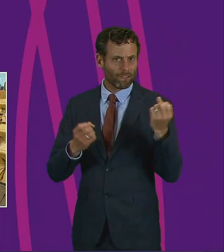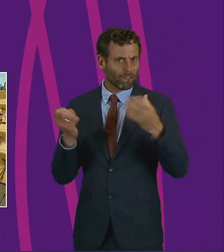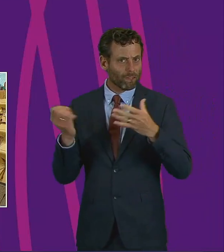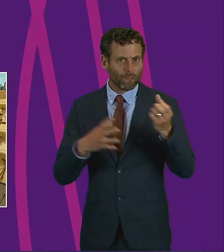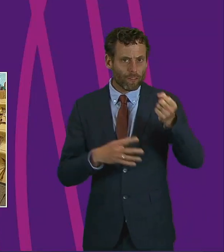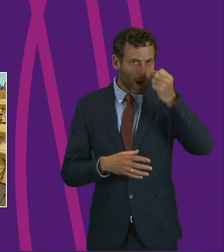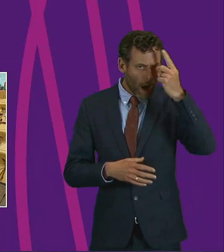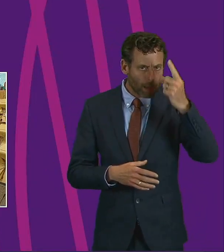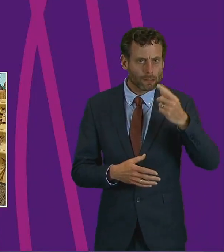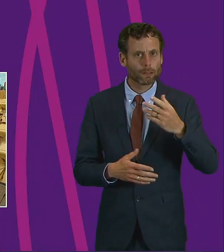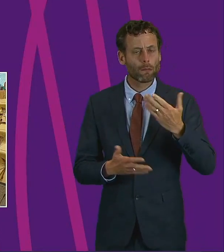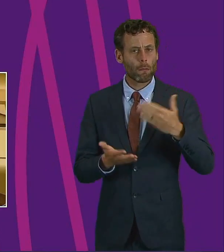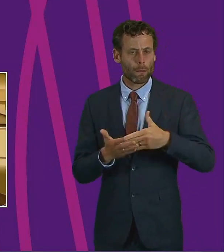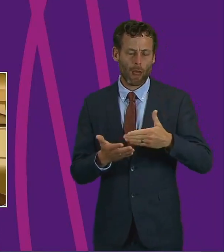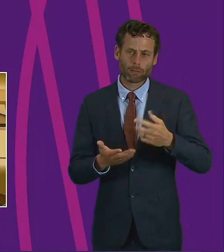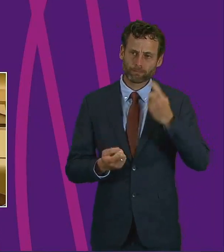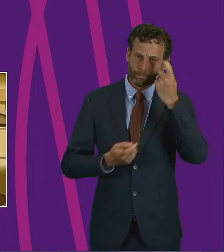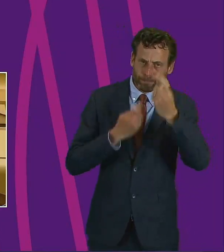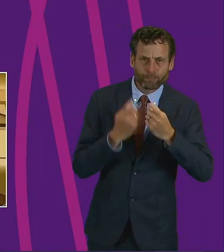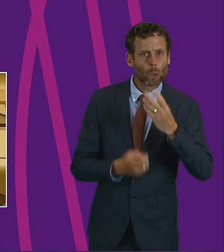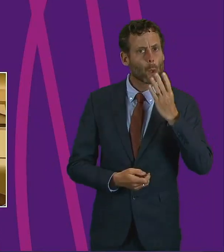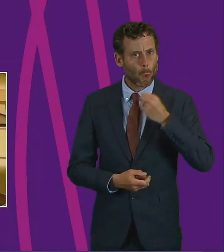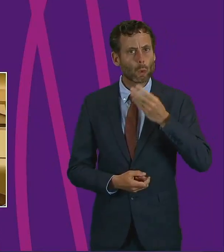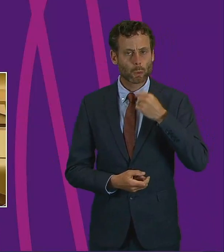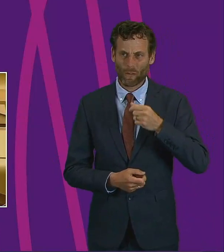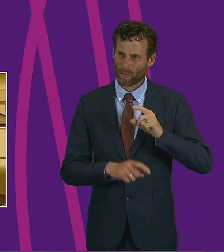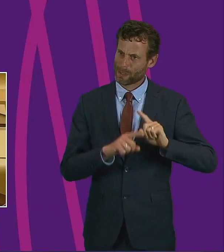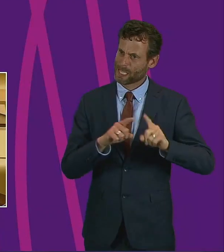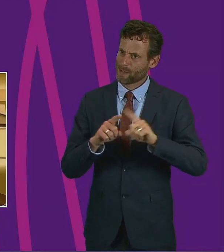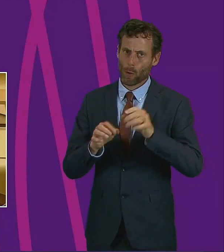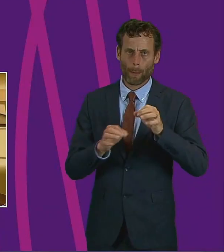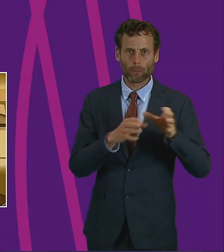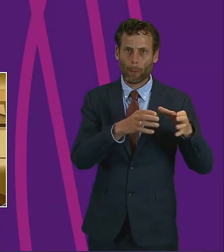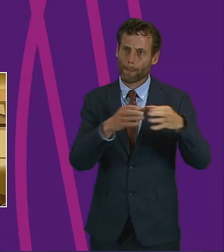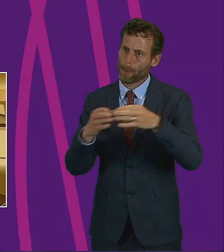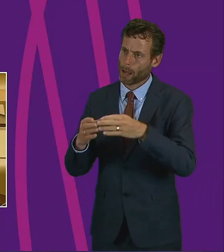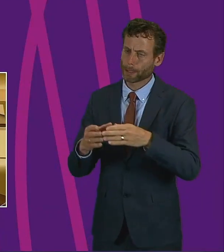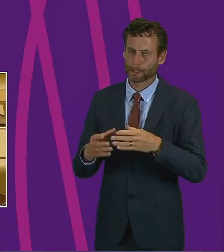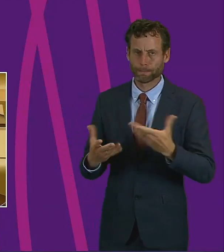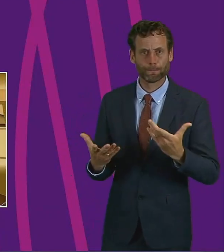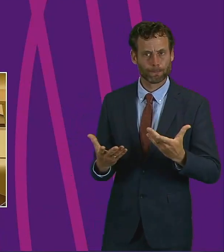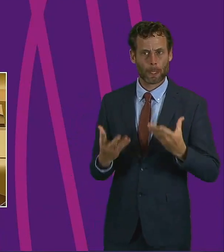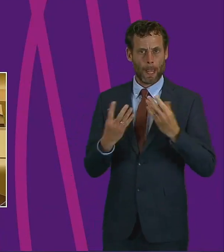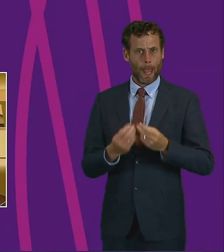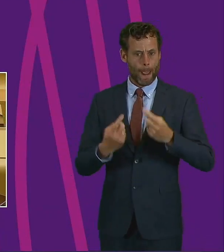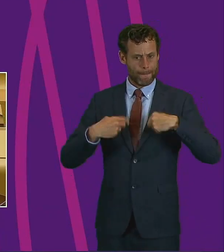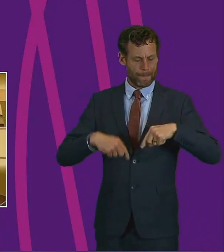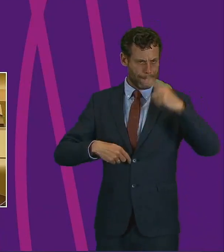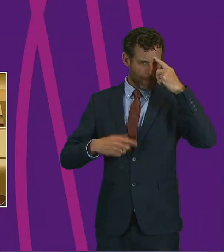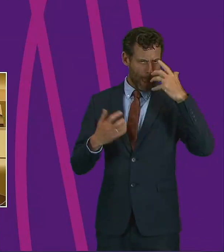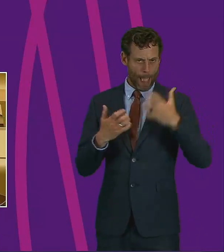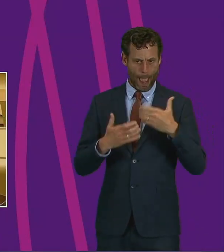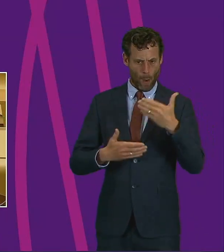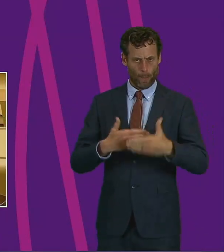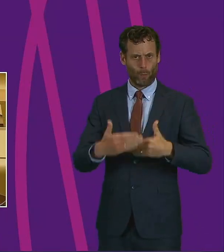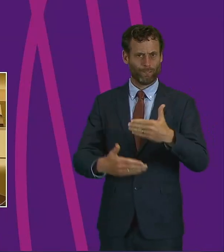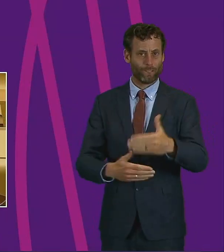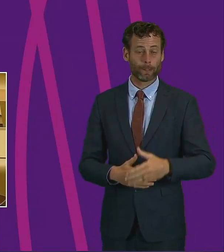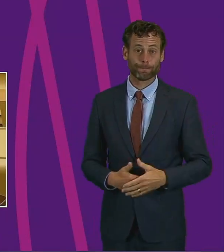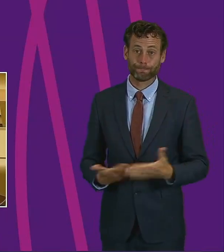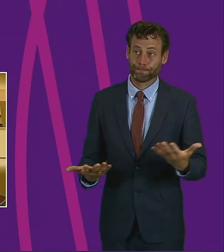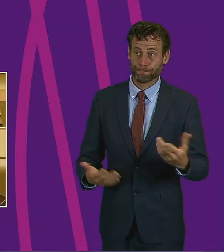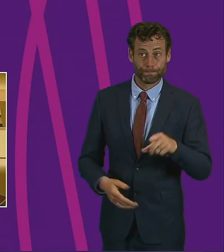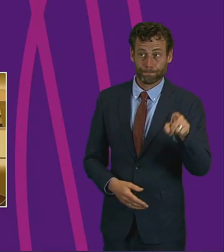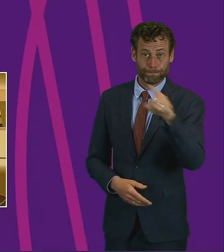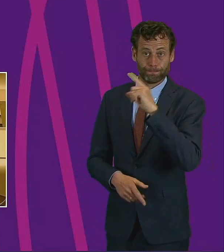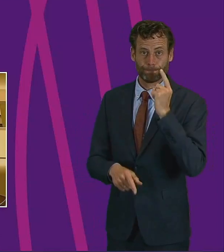that we have had from all the parties as we look to move forward. As we have heard today, this pandemic has been